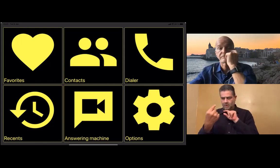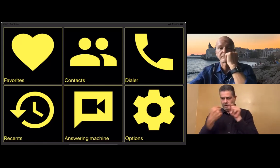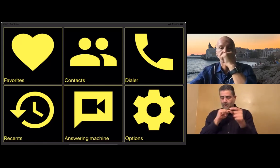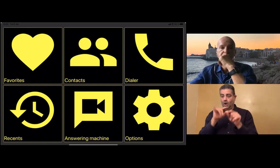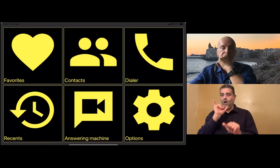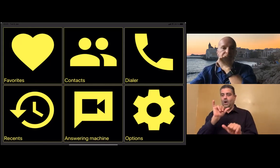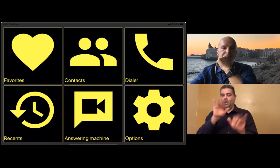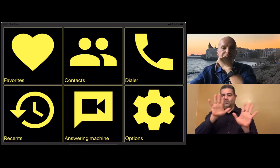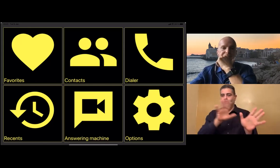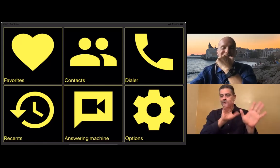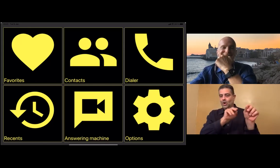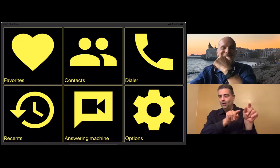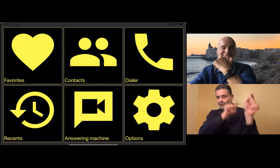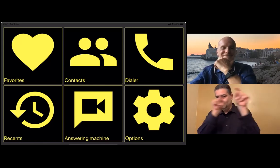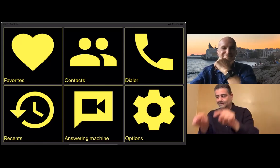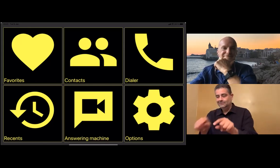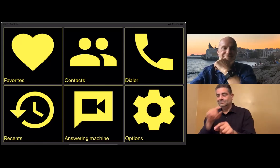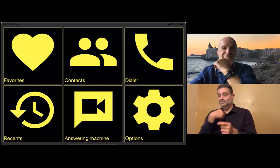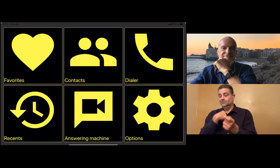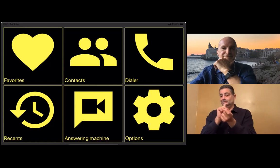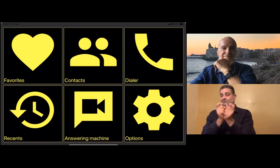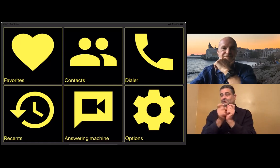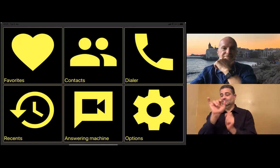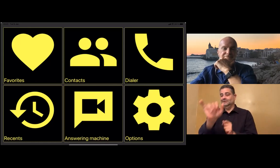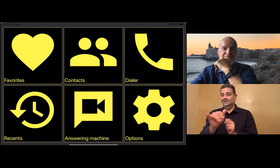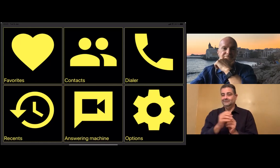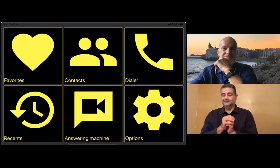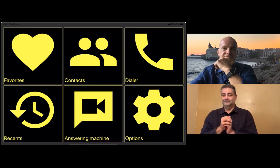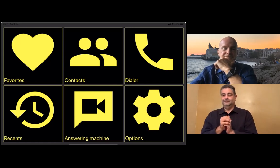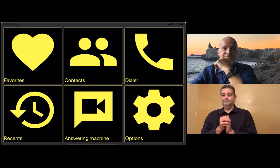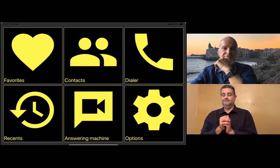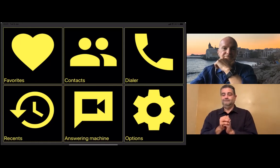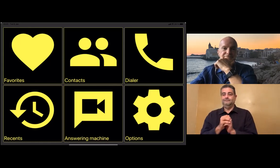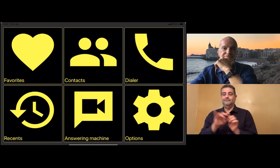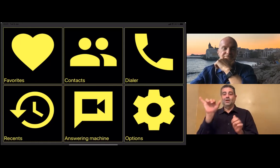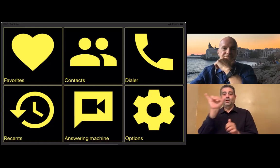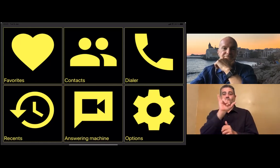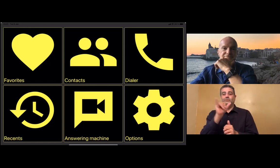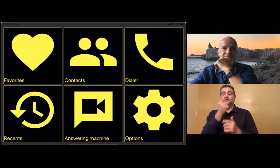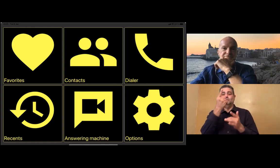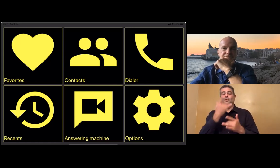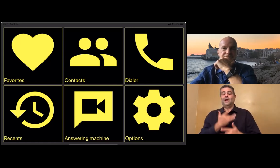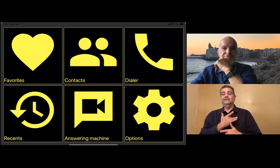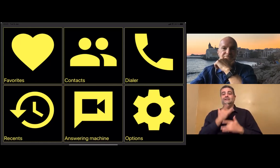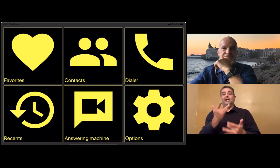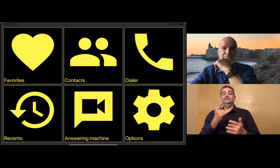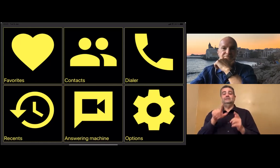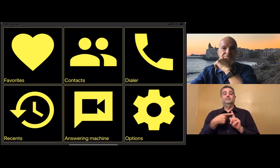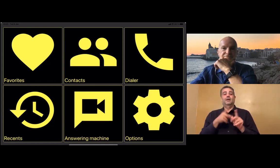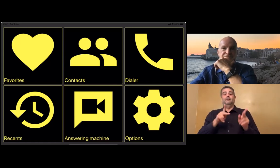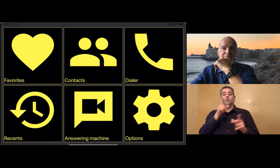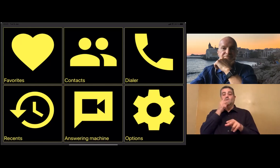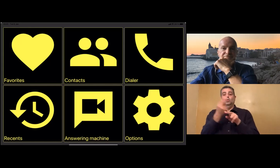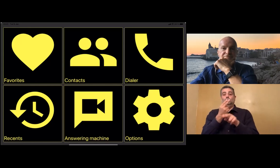When it's in settings, it would take them back or they would use the normal settings on their home screen for their iOS. So we changed it to